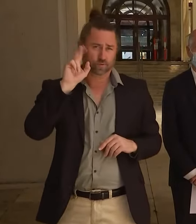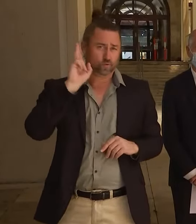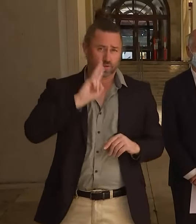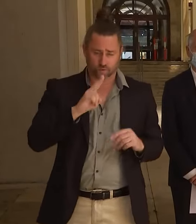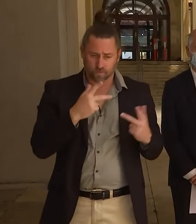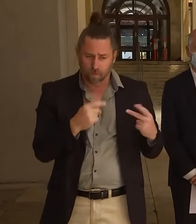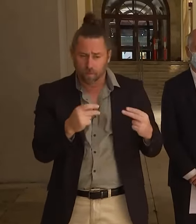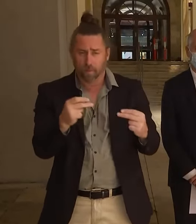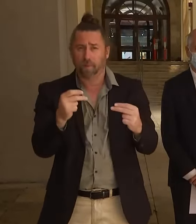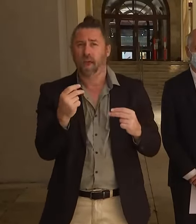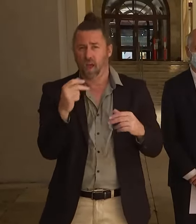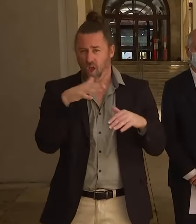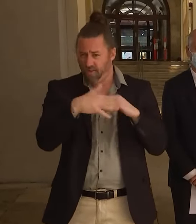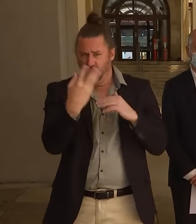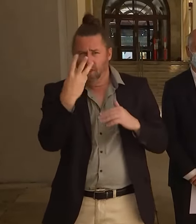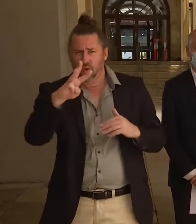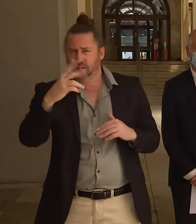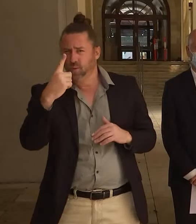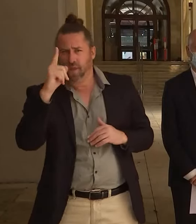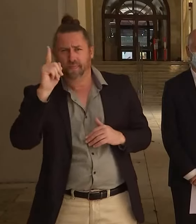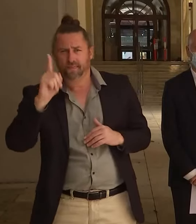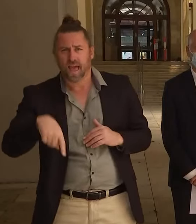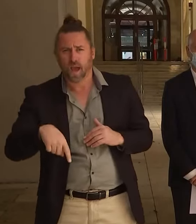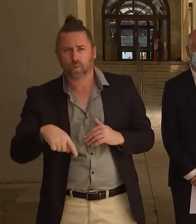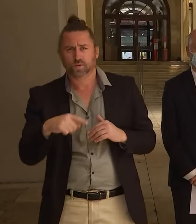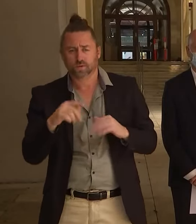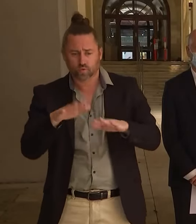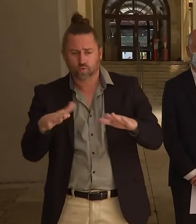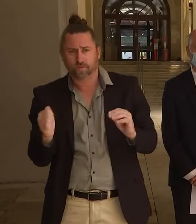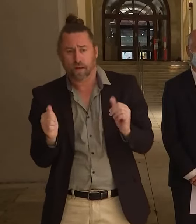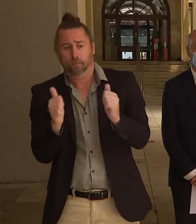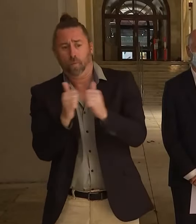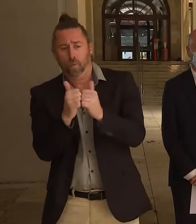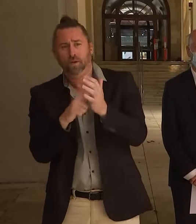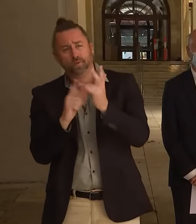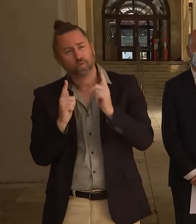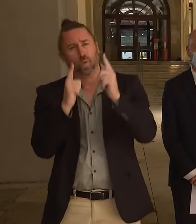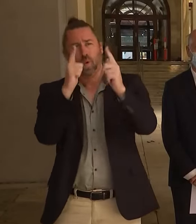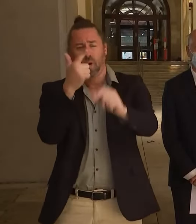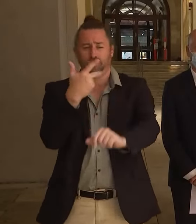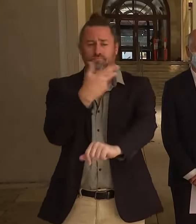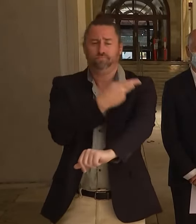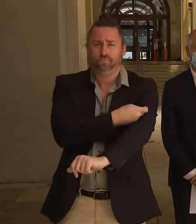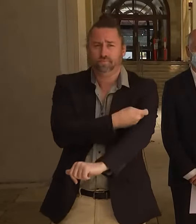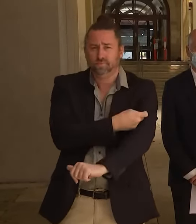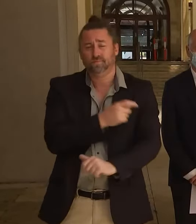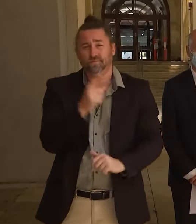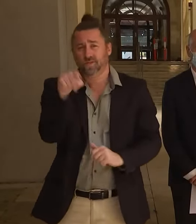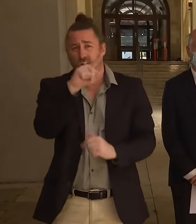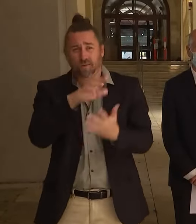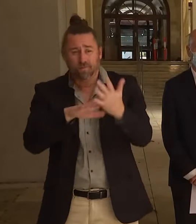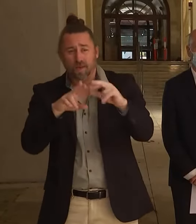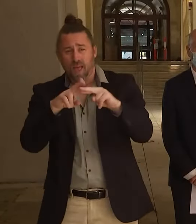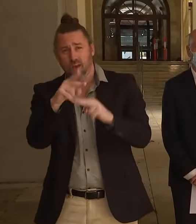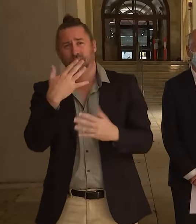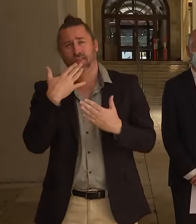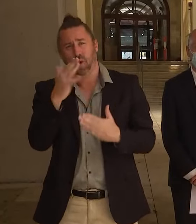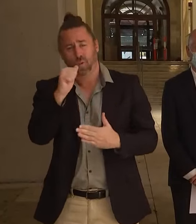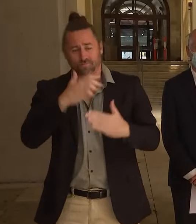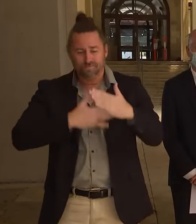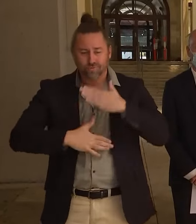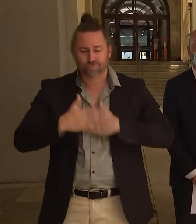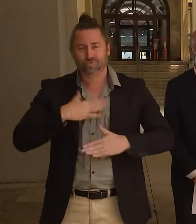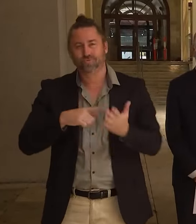people now booked in to get vaccinations at our state clinics. So again, thanks to all the mums and dads that are lining up there with the kids.